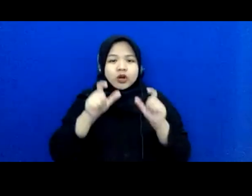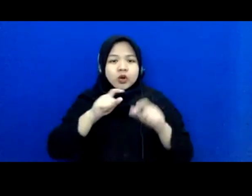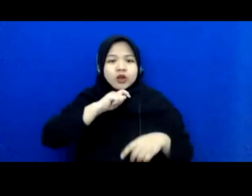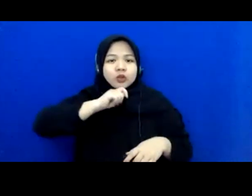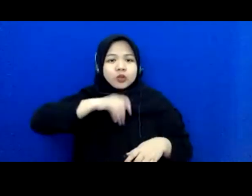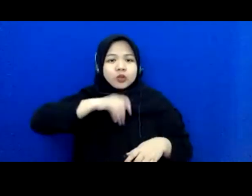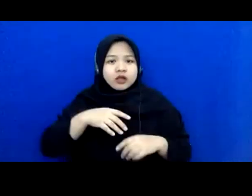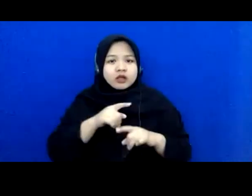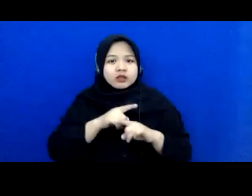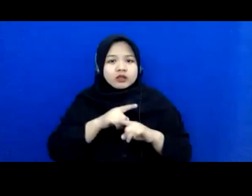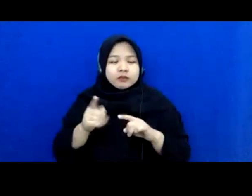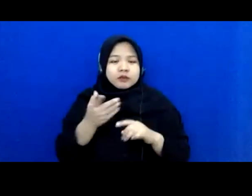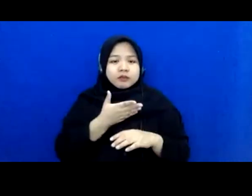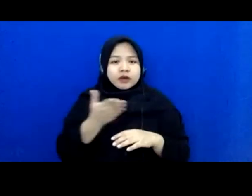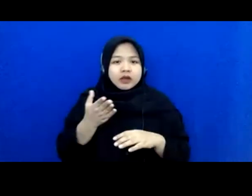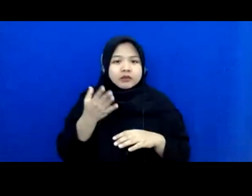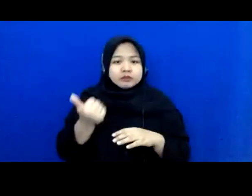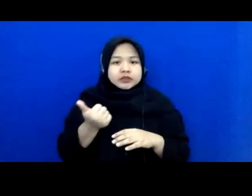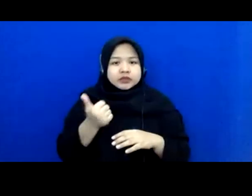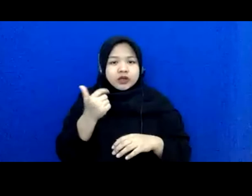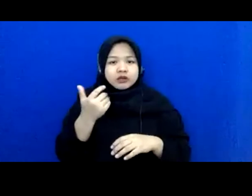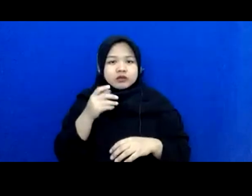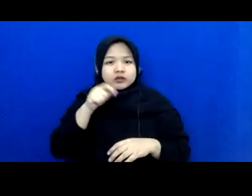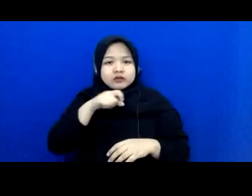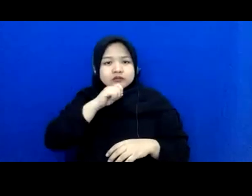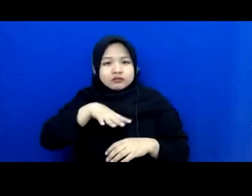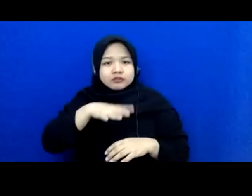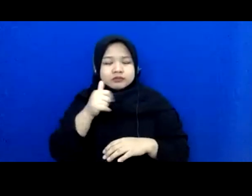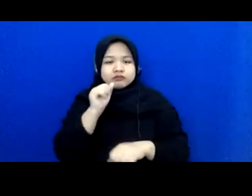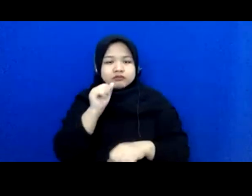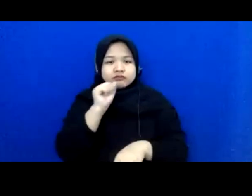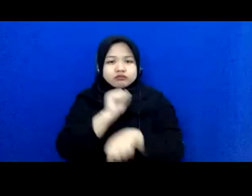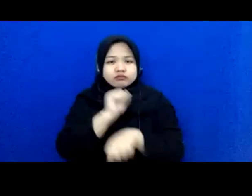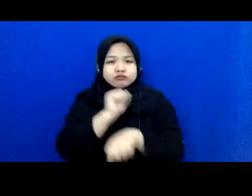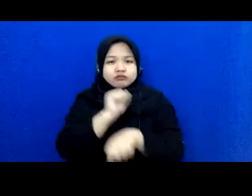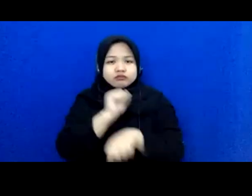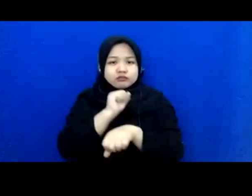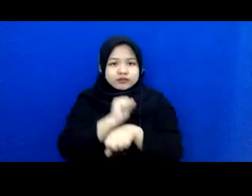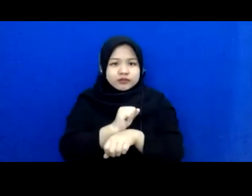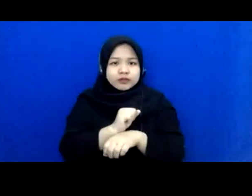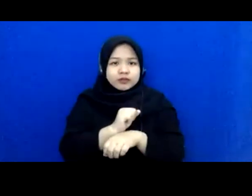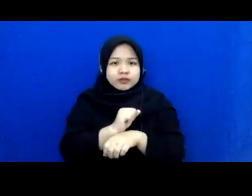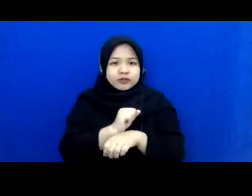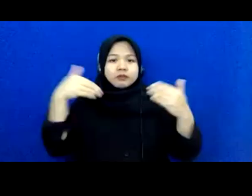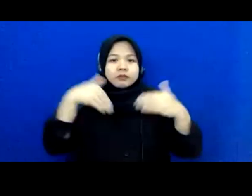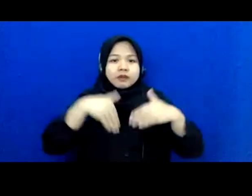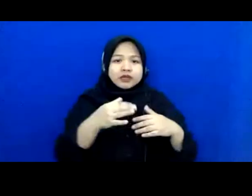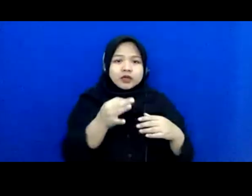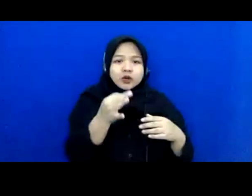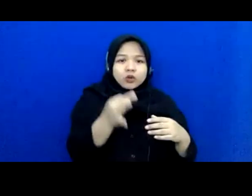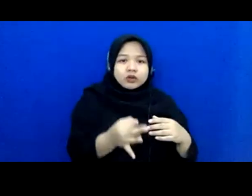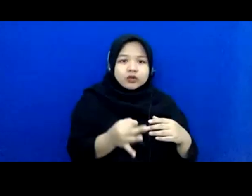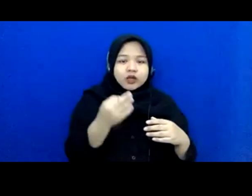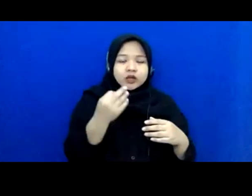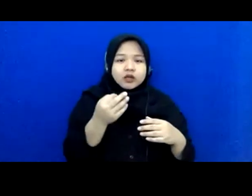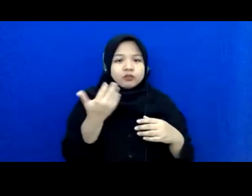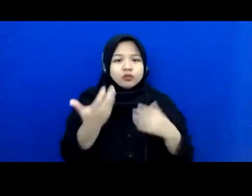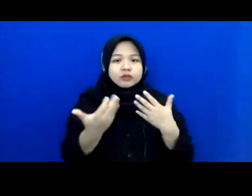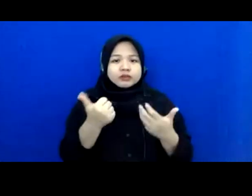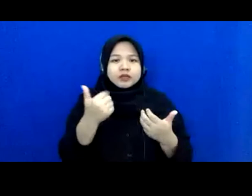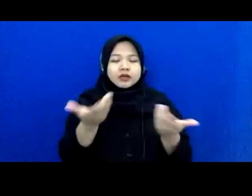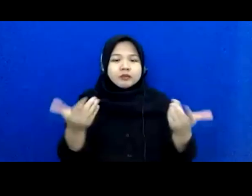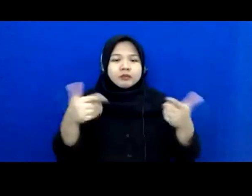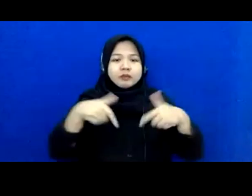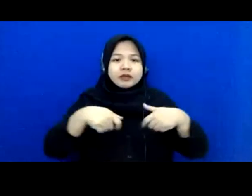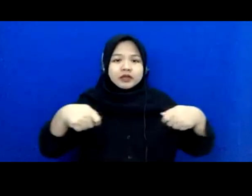bring them out so what i did is right i bring elderly out and i give them a city tour and come to dignity kitchen then i get corporate